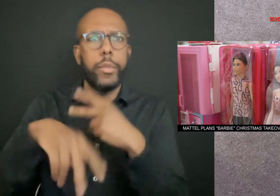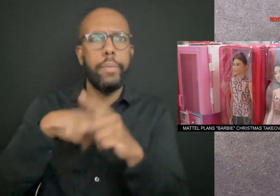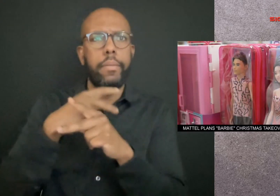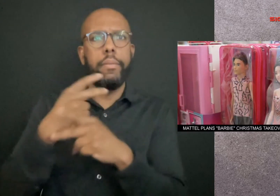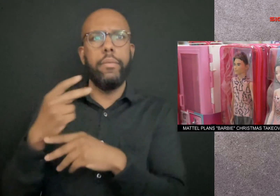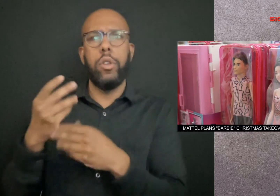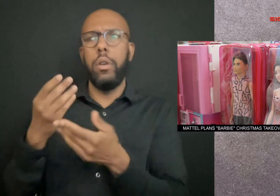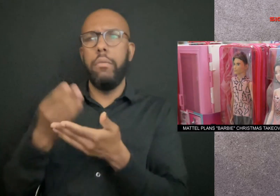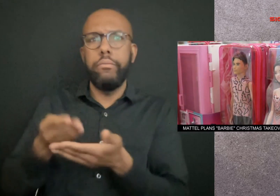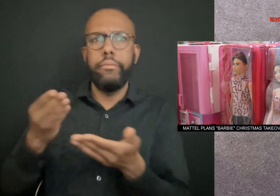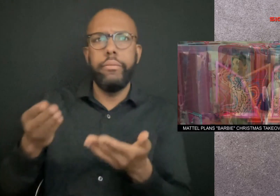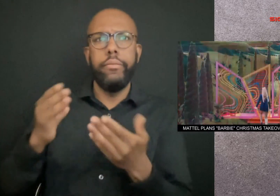year.